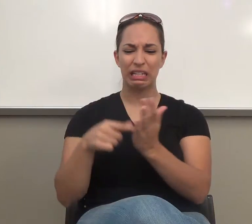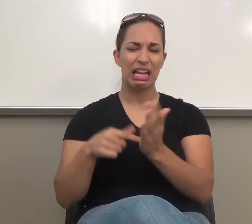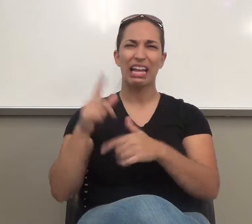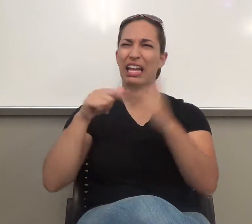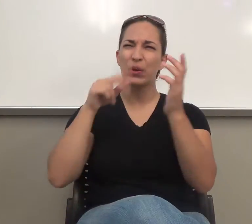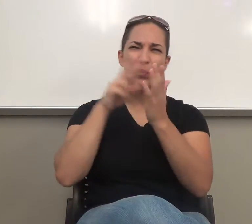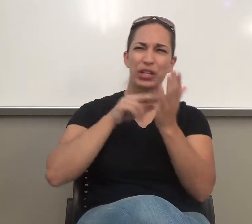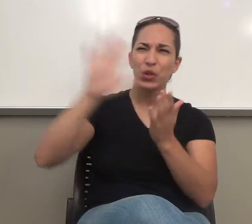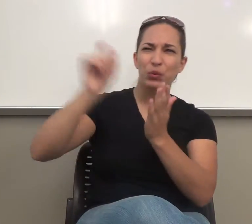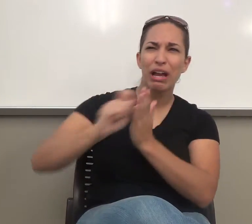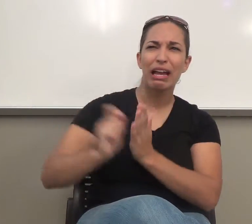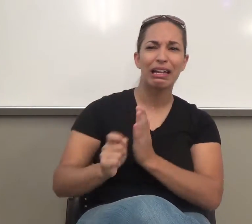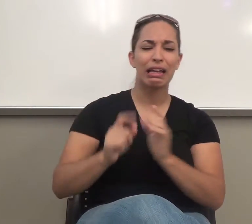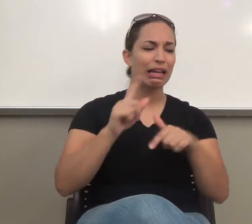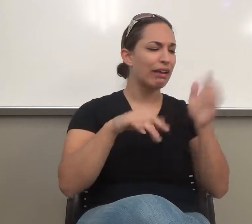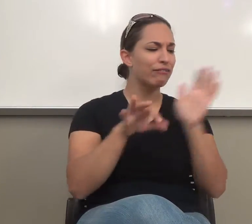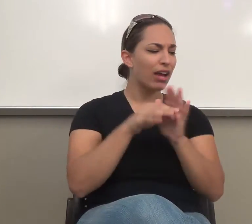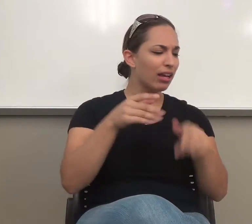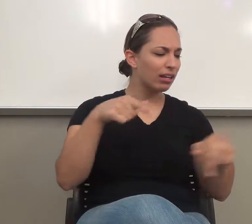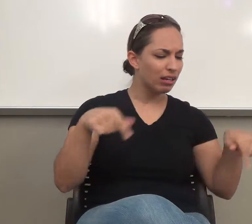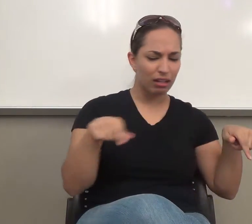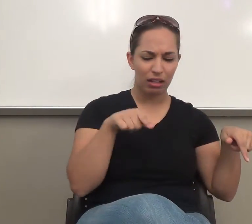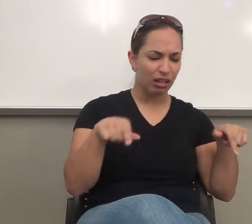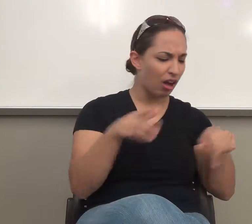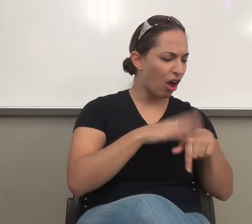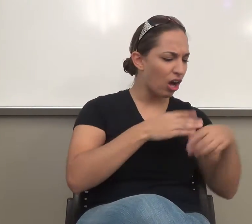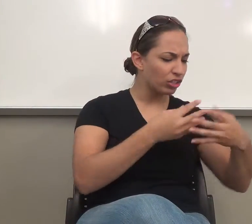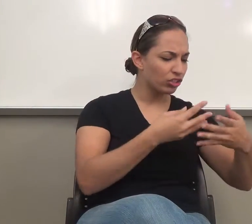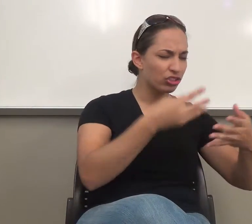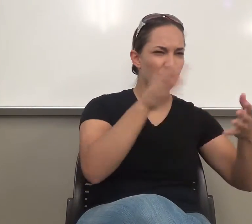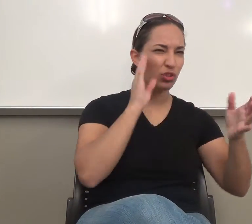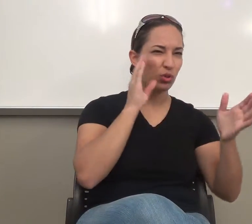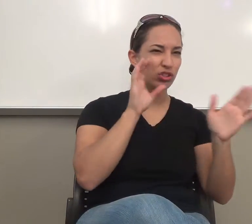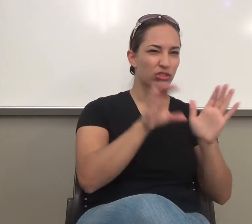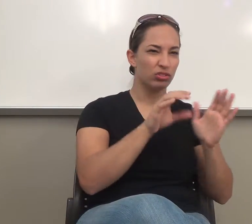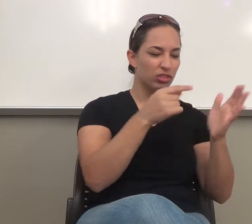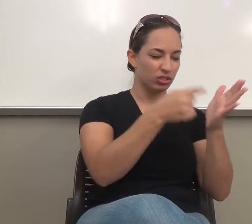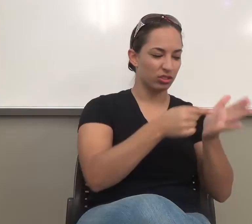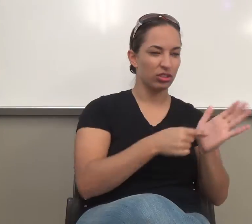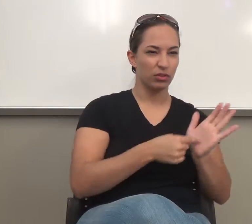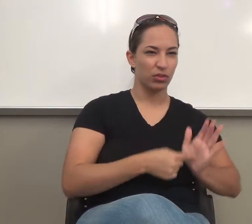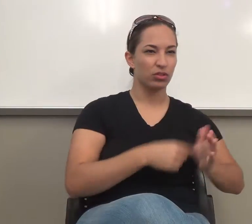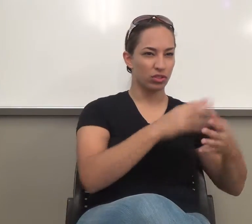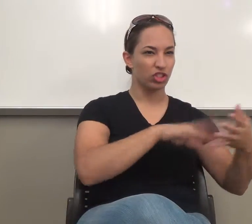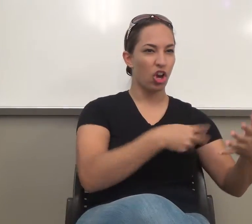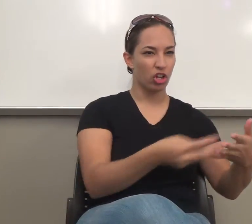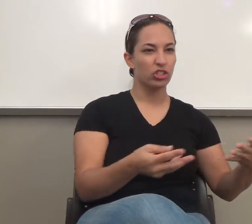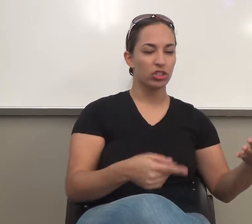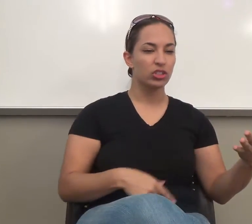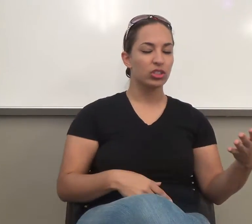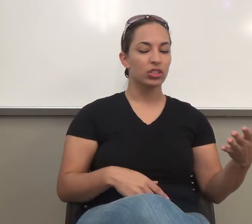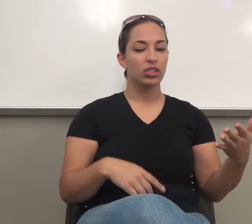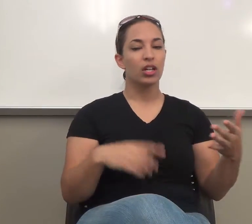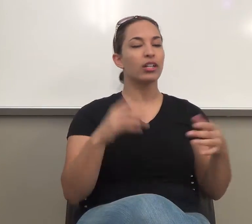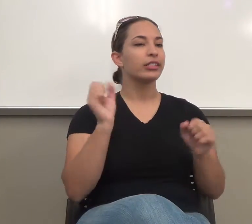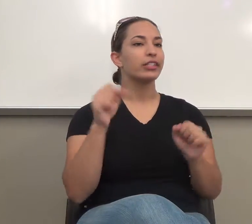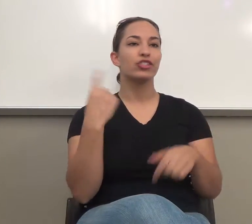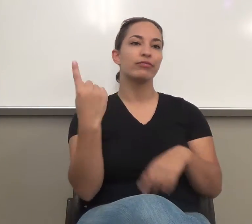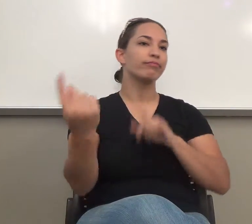come and ask me just before we go down to the center or come to my office or something. Okay. But